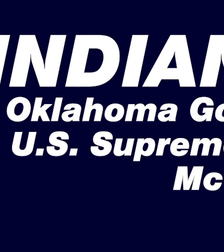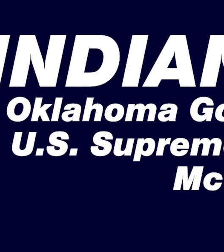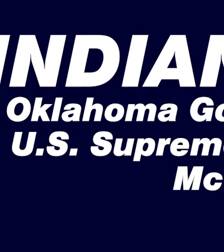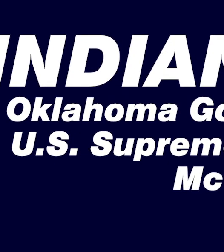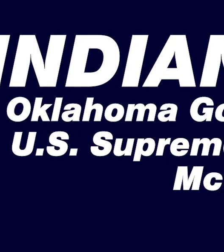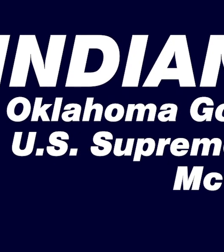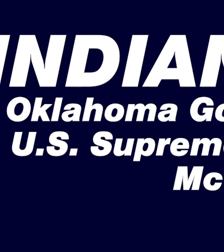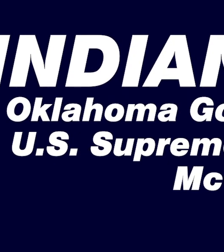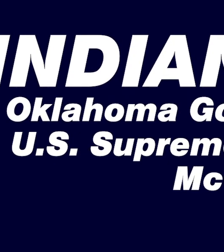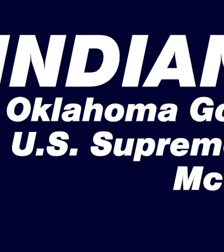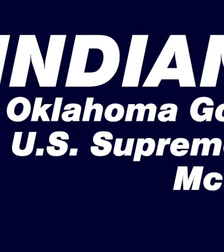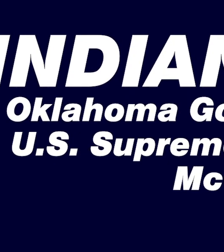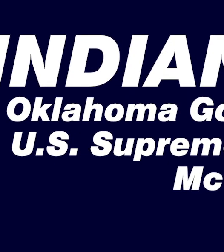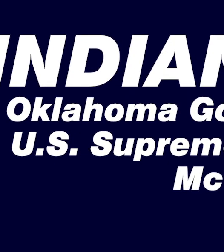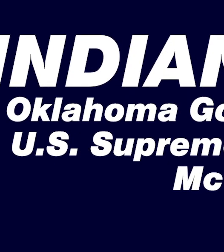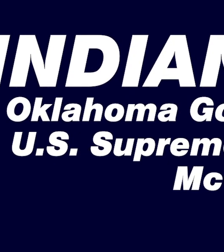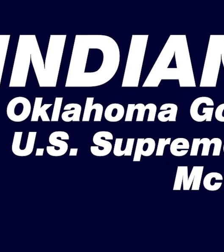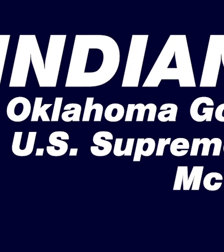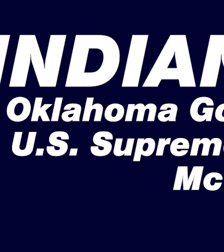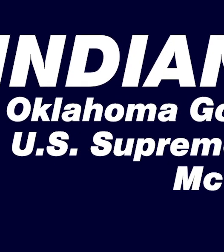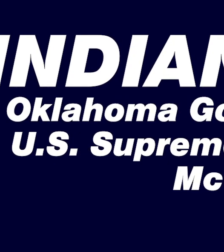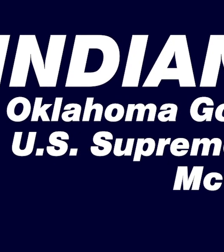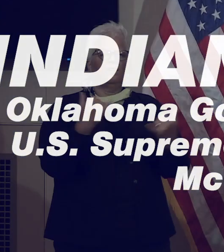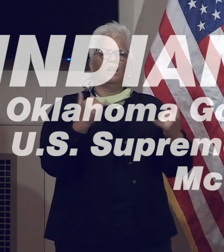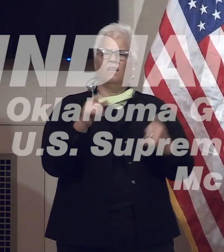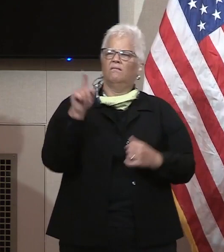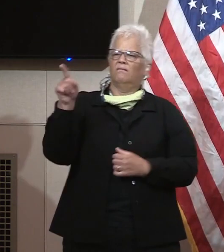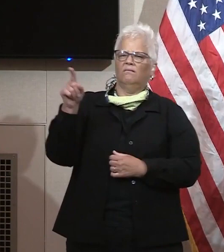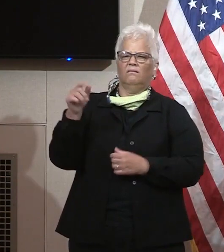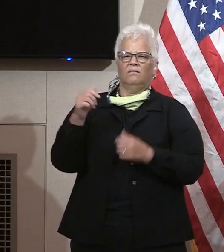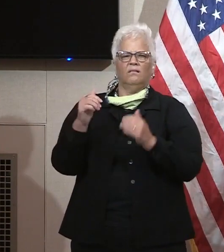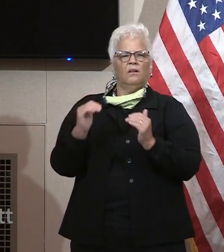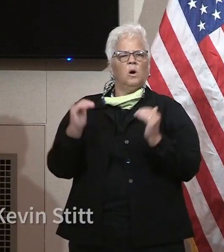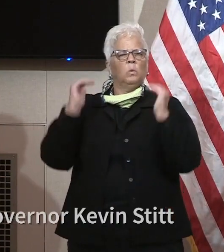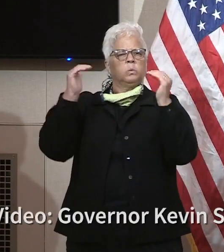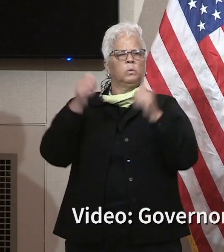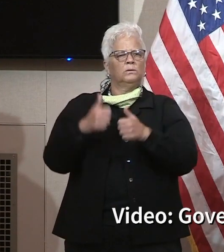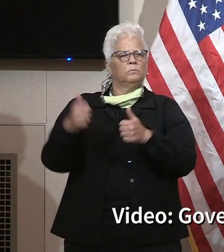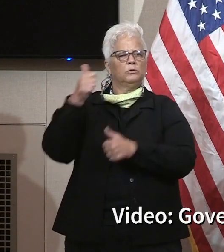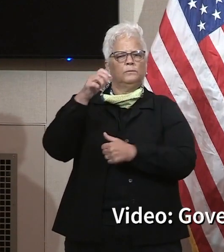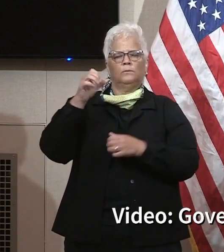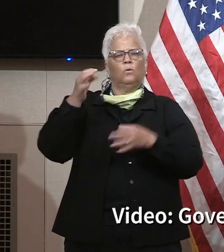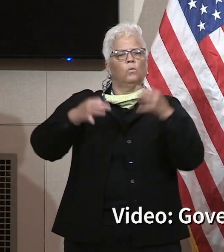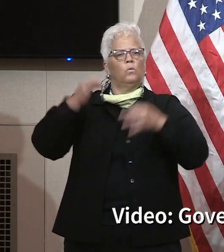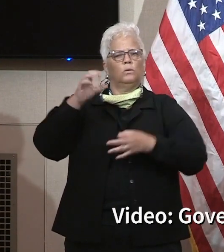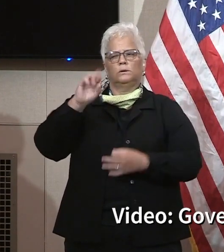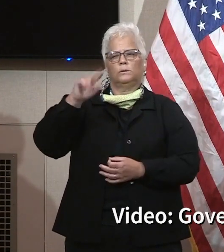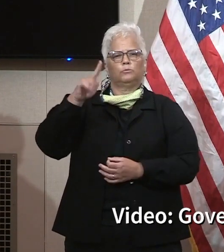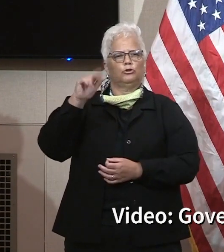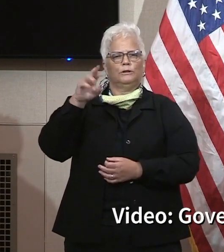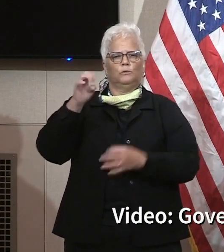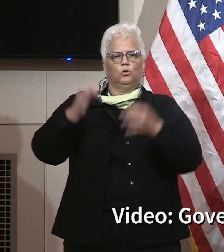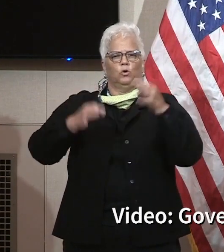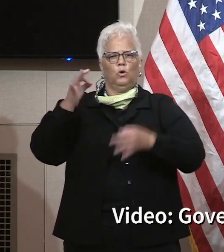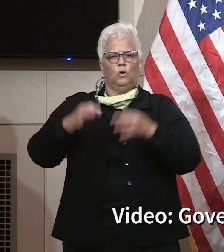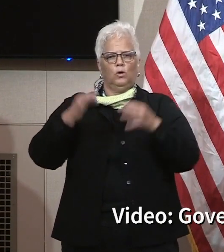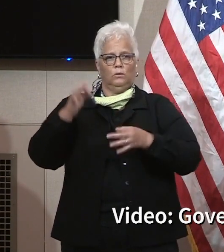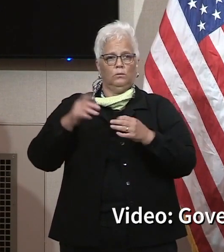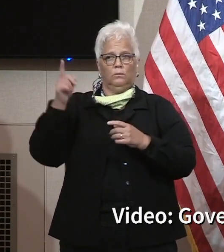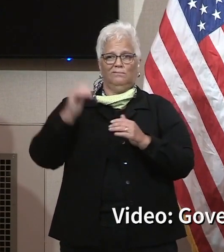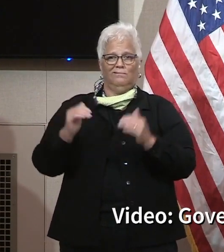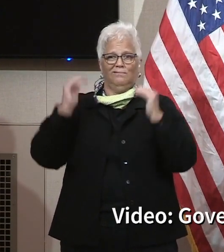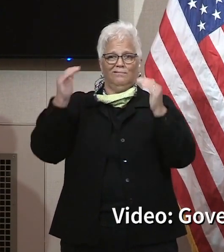Yeah, that just came out, I believe at nine, nine o'clock central. We're still digesting that. We've been in contact with